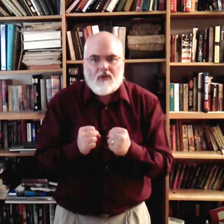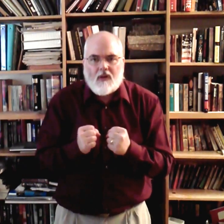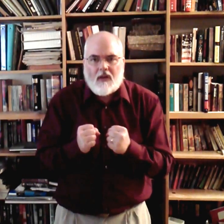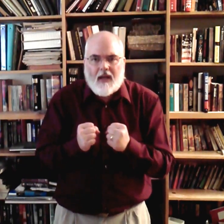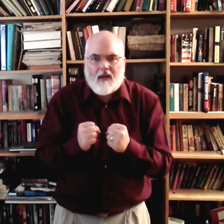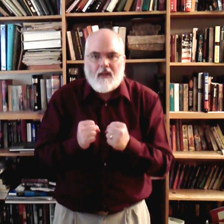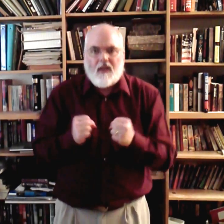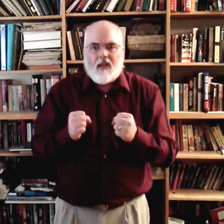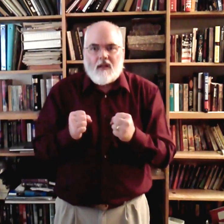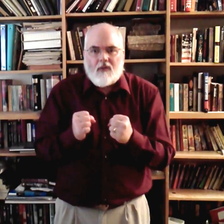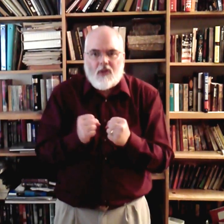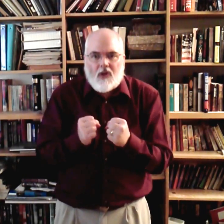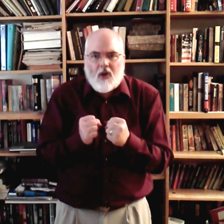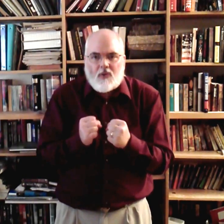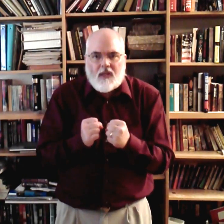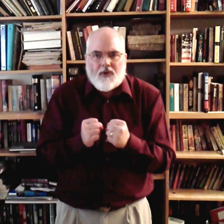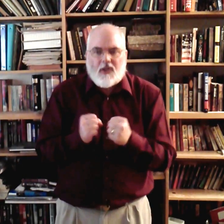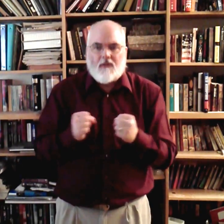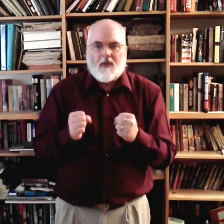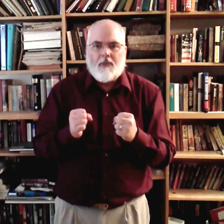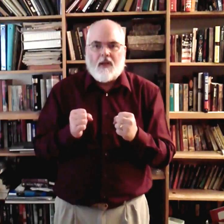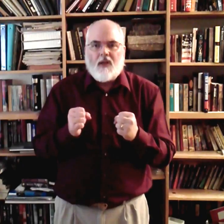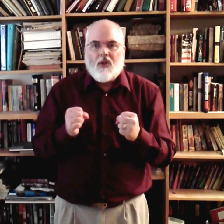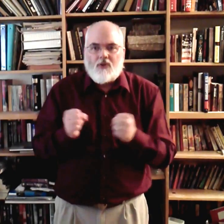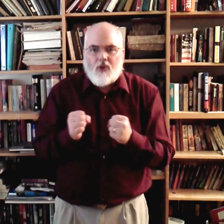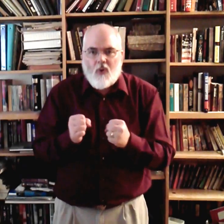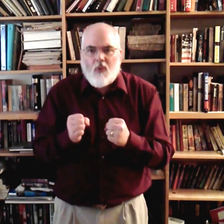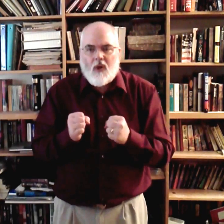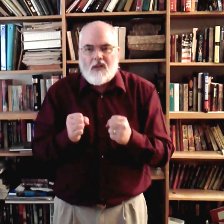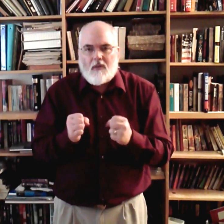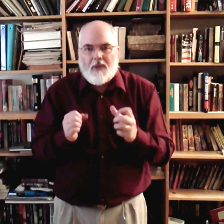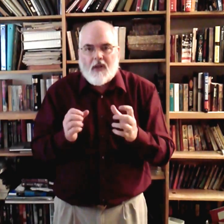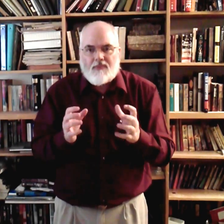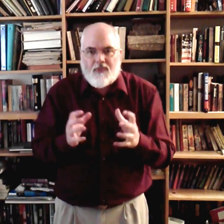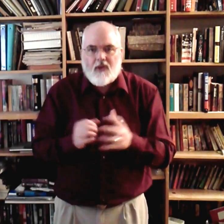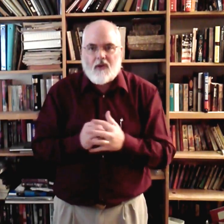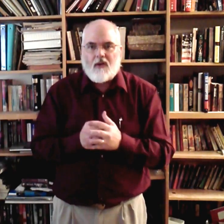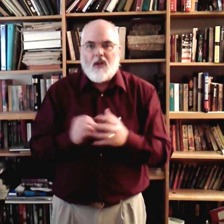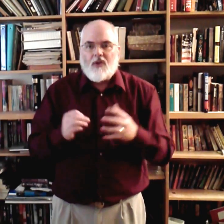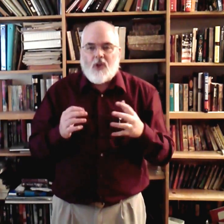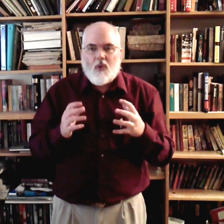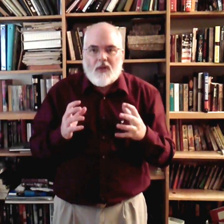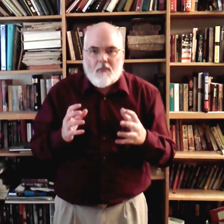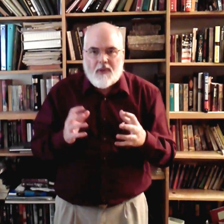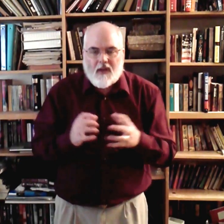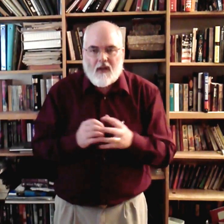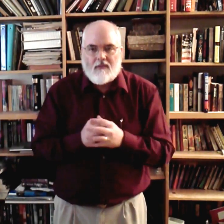Kind of close in on yourself a little bit. Show a little bit of fear. Show a little bit of